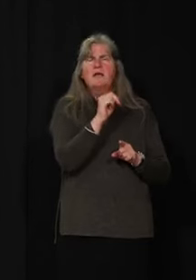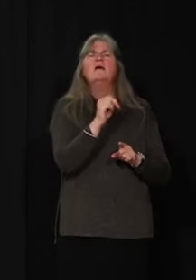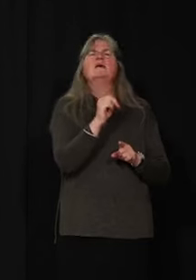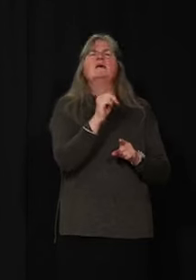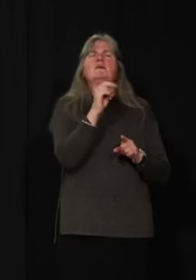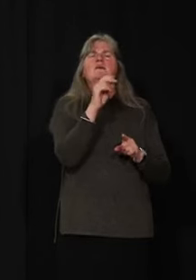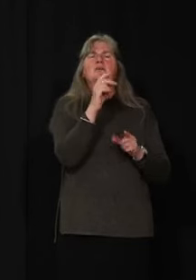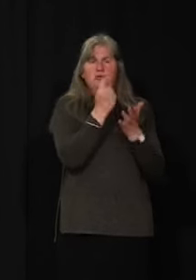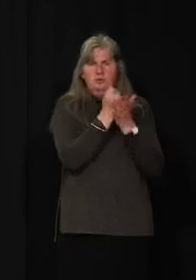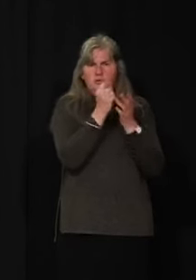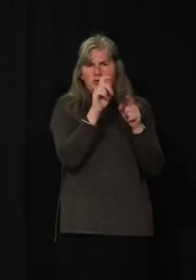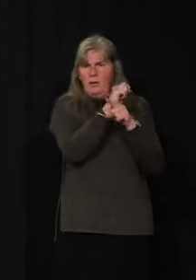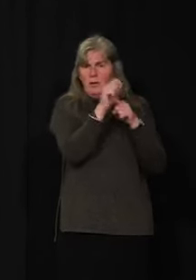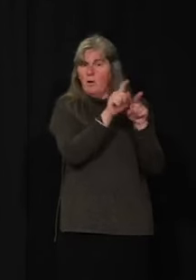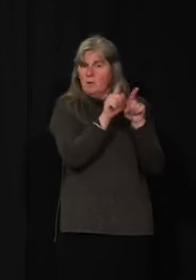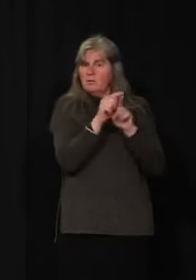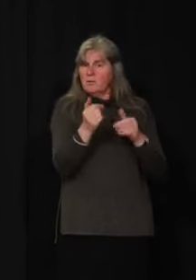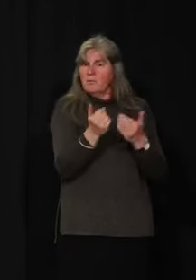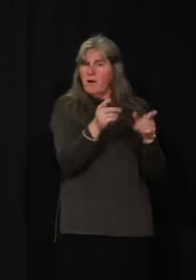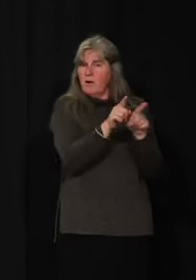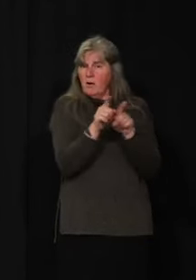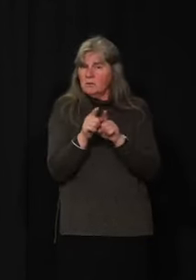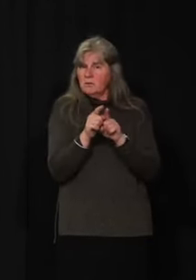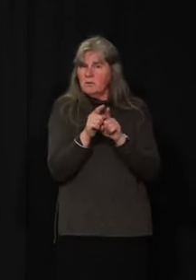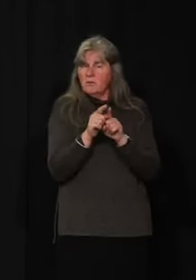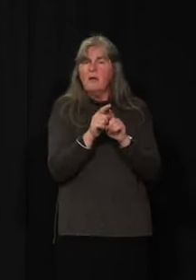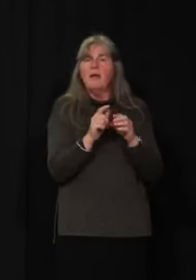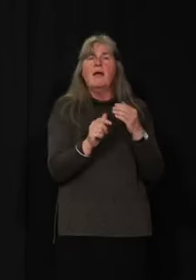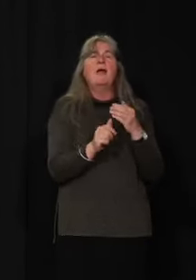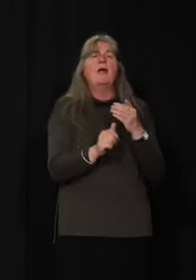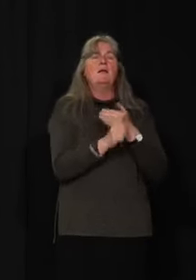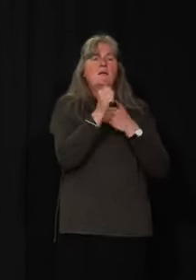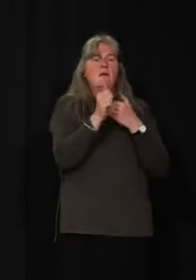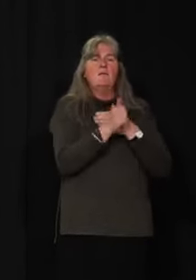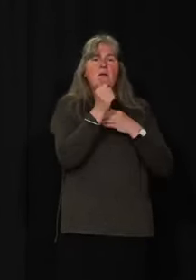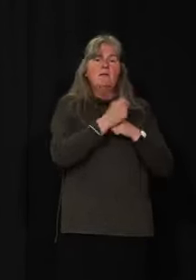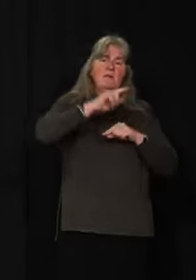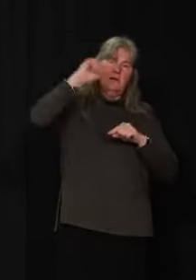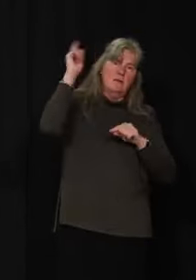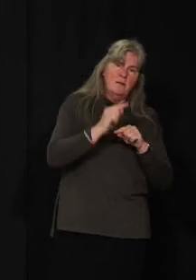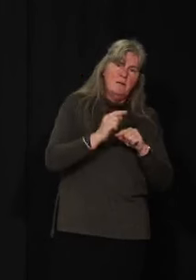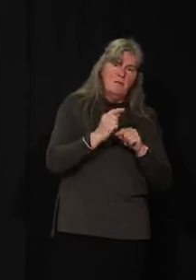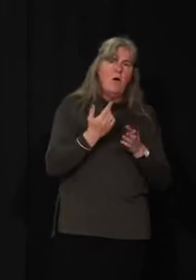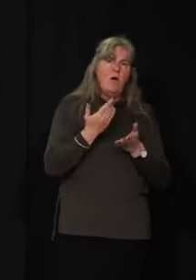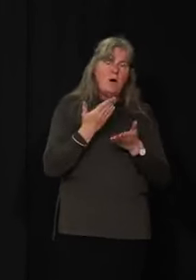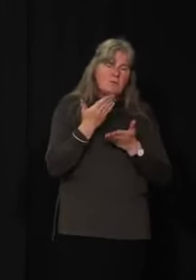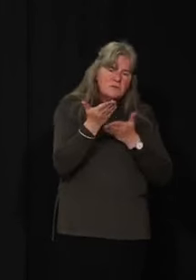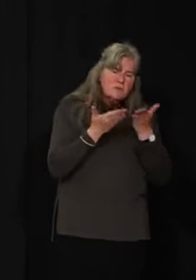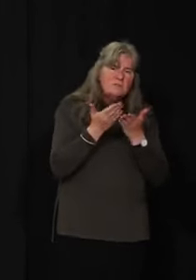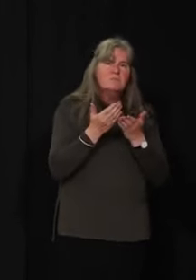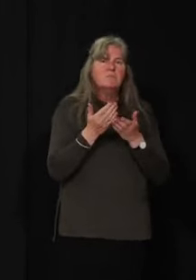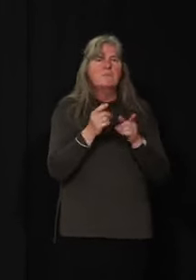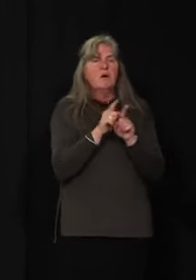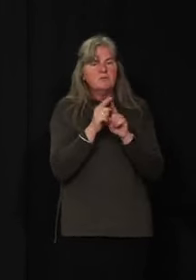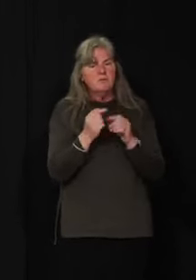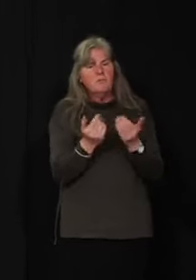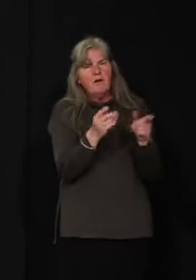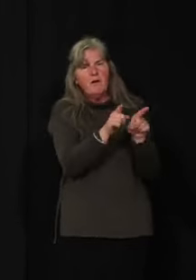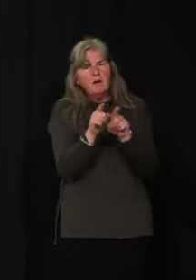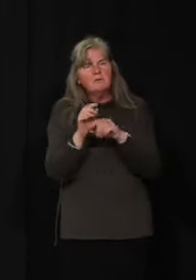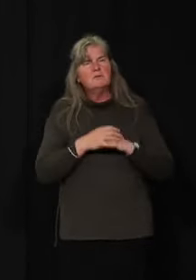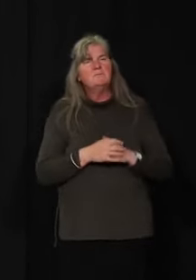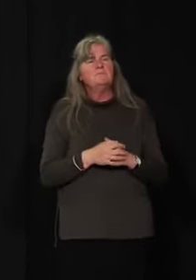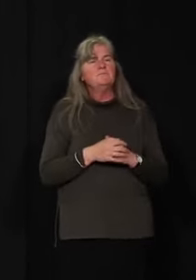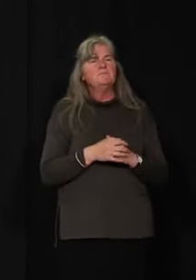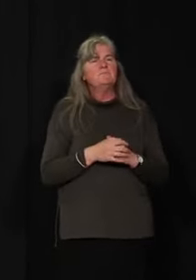for individuals, as well as harm reduction education and supplies. In the community hubs,